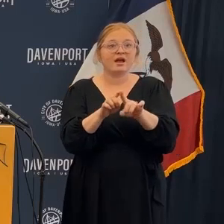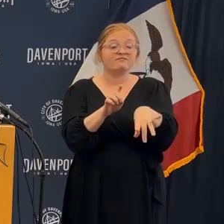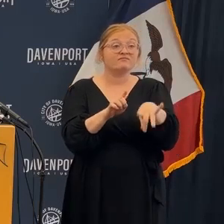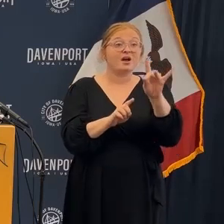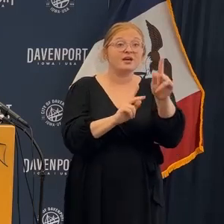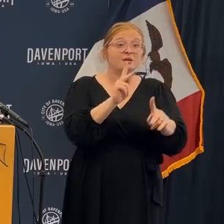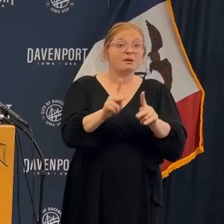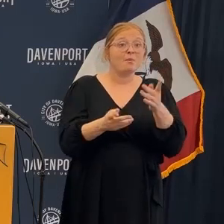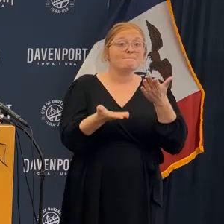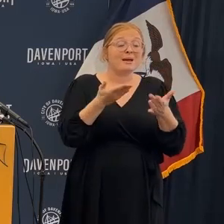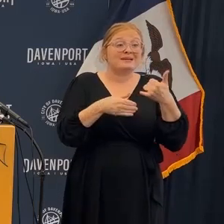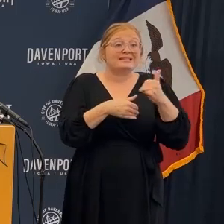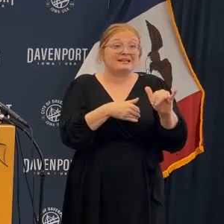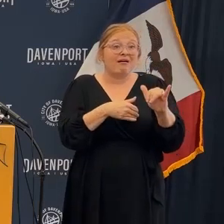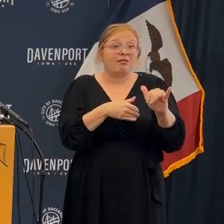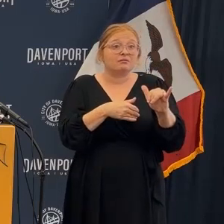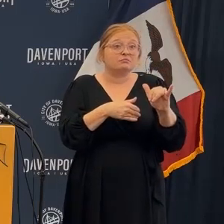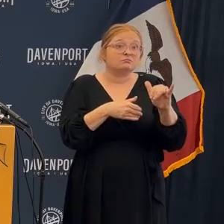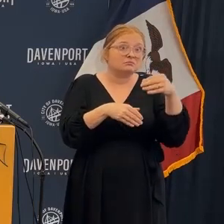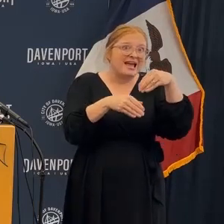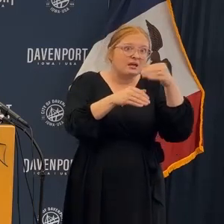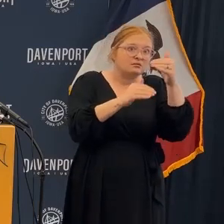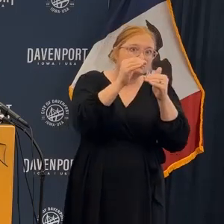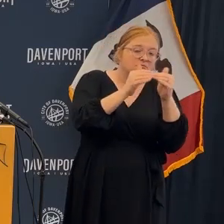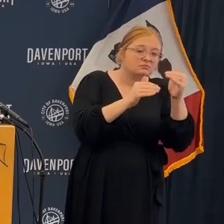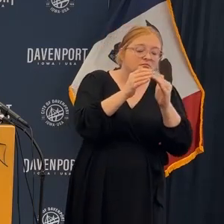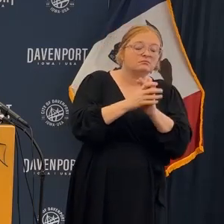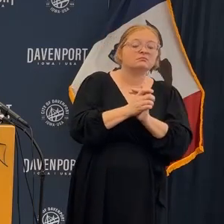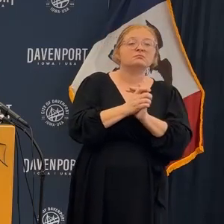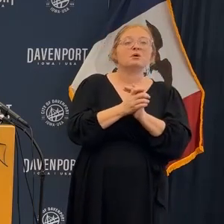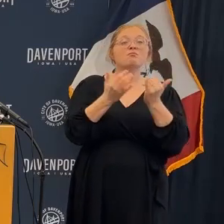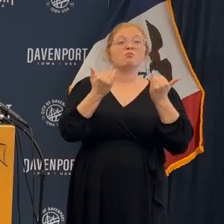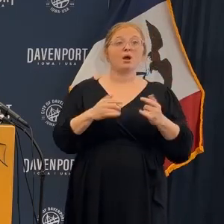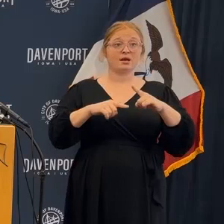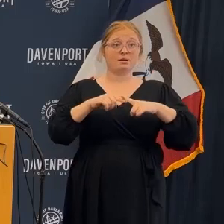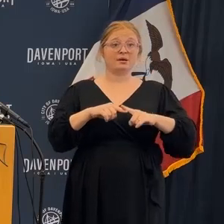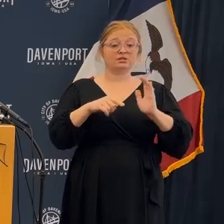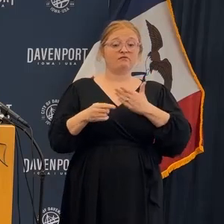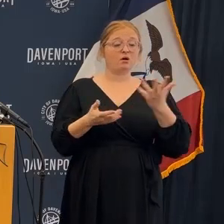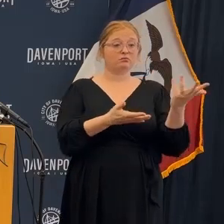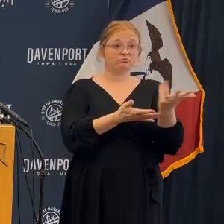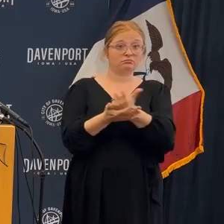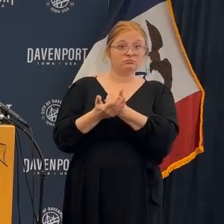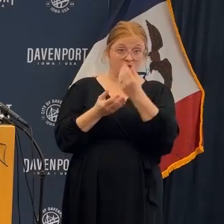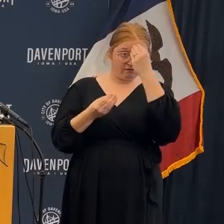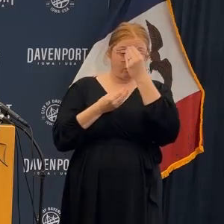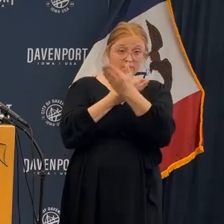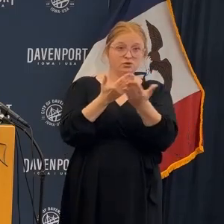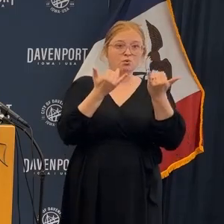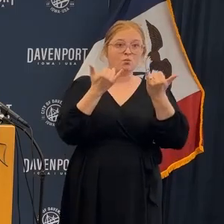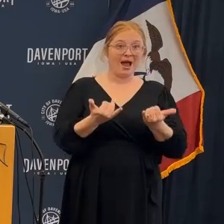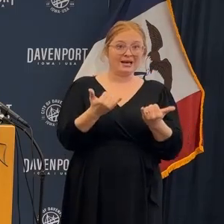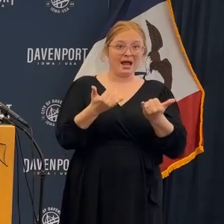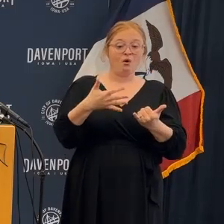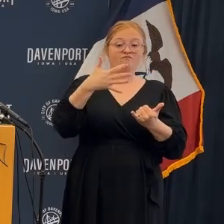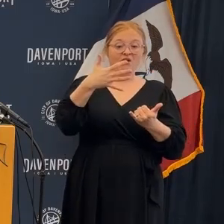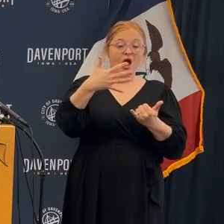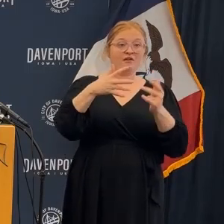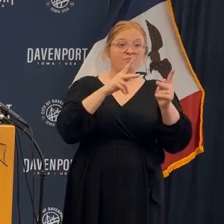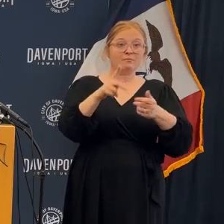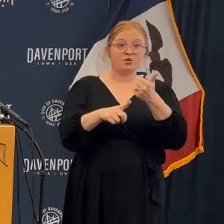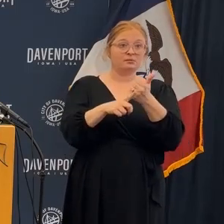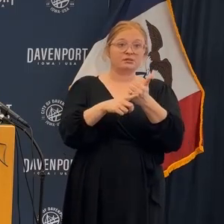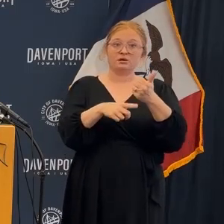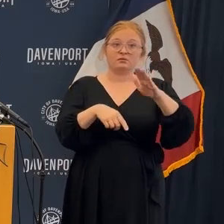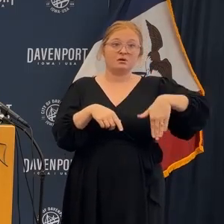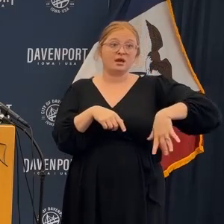efforts to identify and actually locate people. Based on the consolidated information at this time, as the Mayor said, have five that are